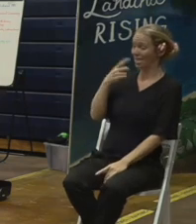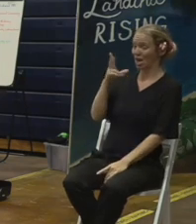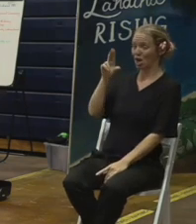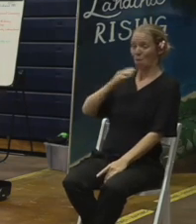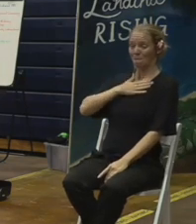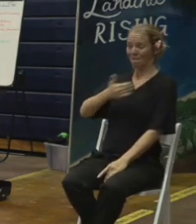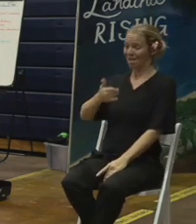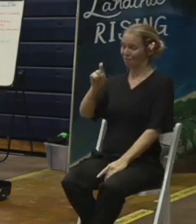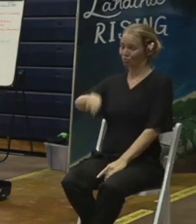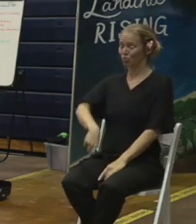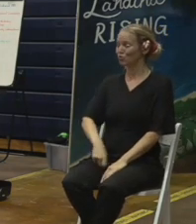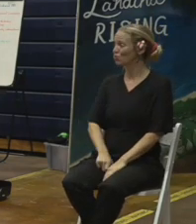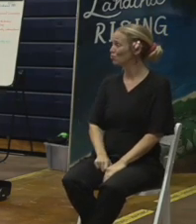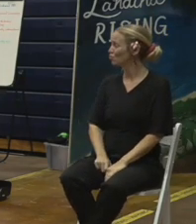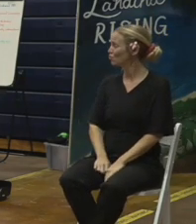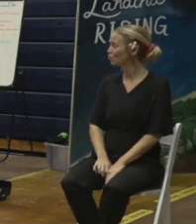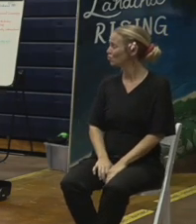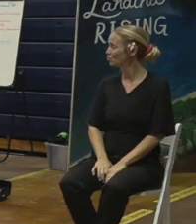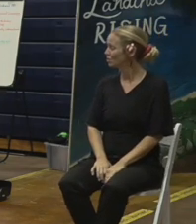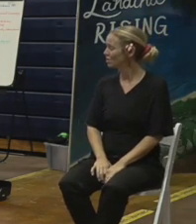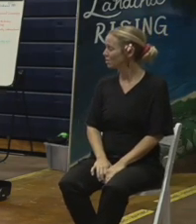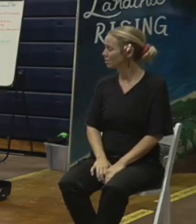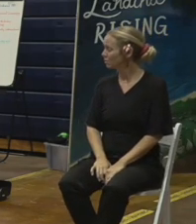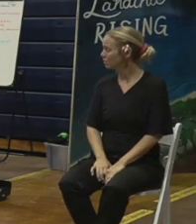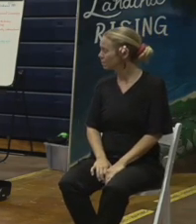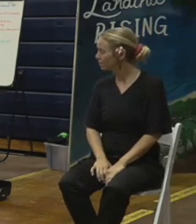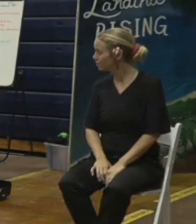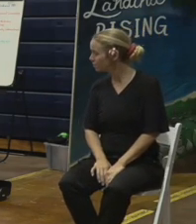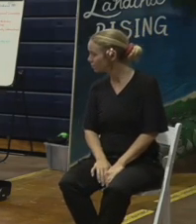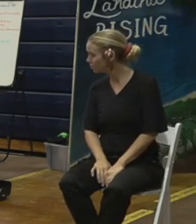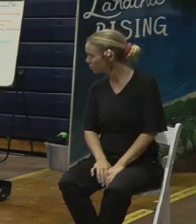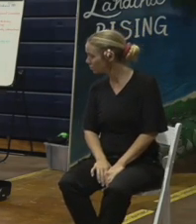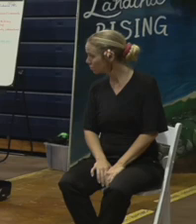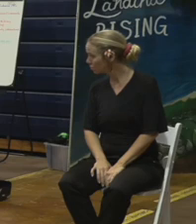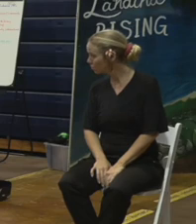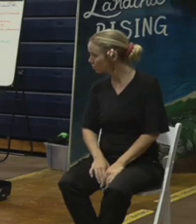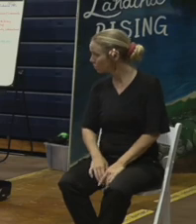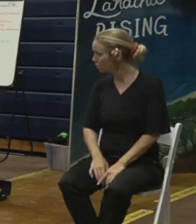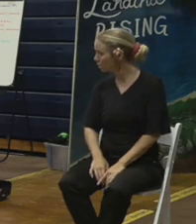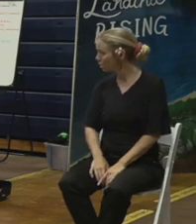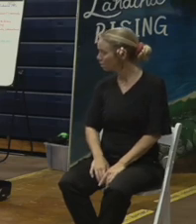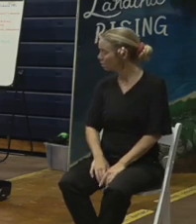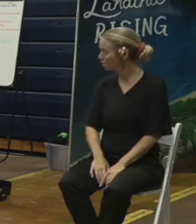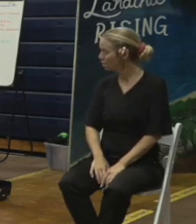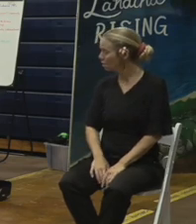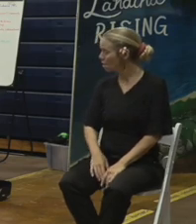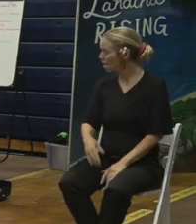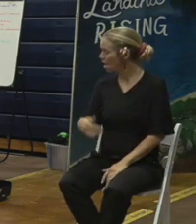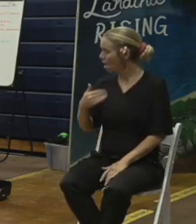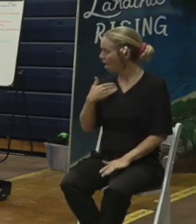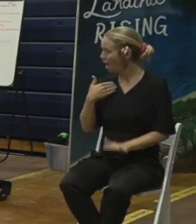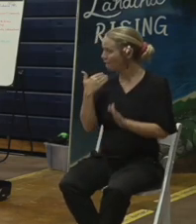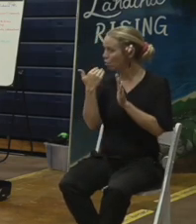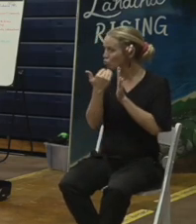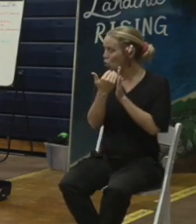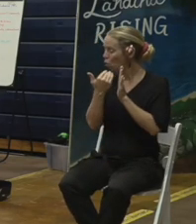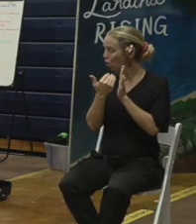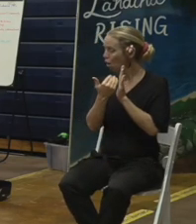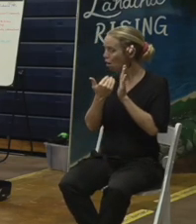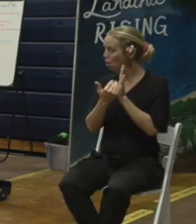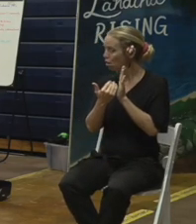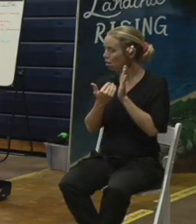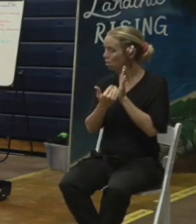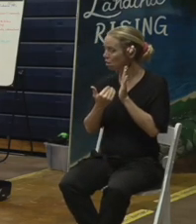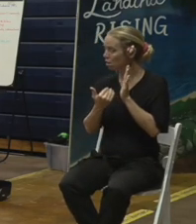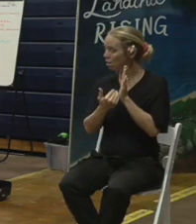dioxin leaching is there a protocol for recycling concrete that may have the